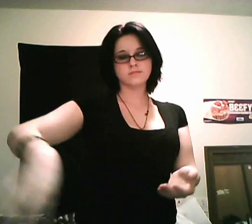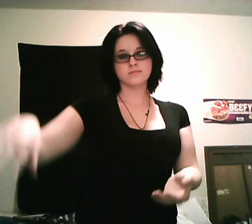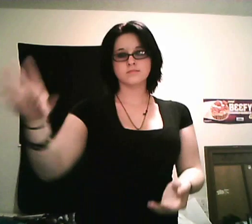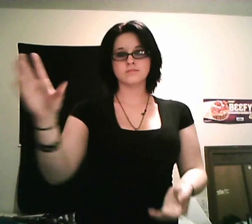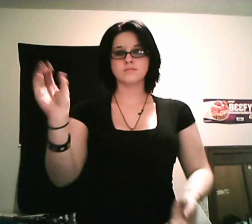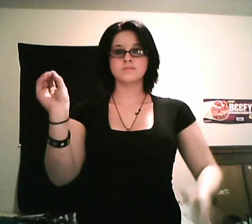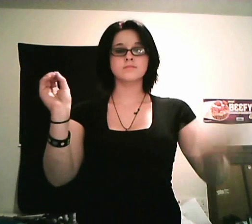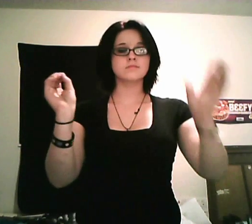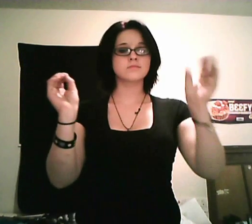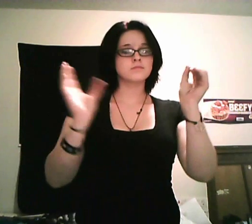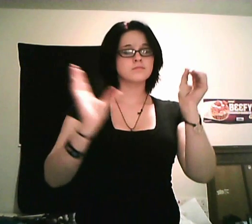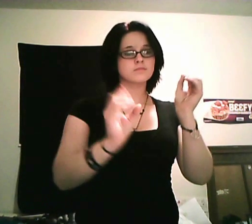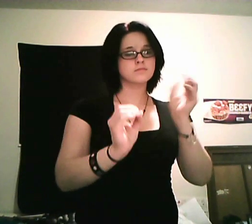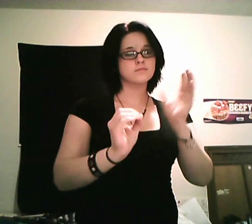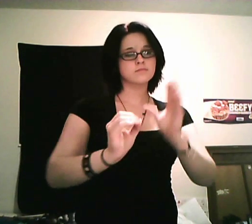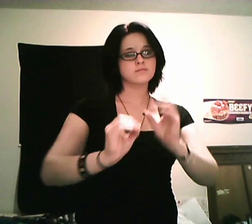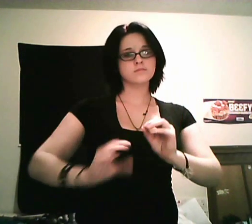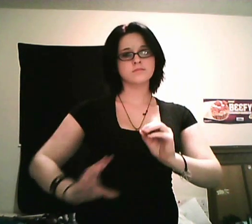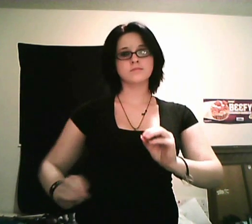To be continued...